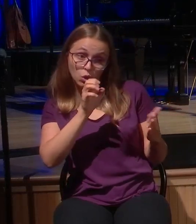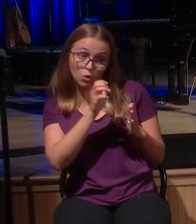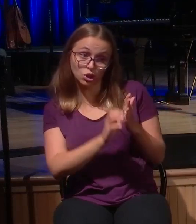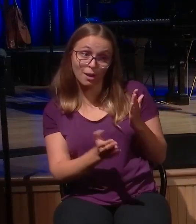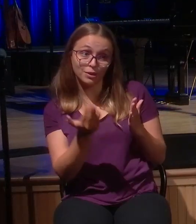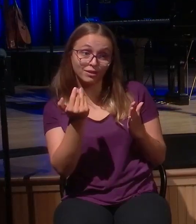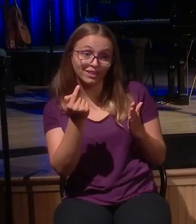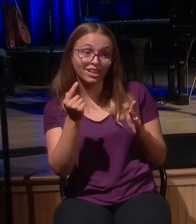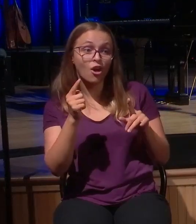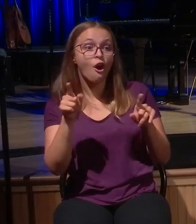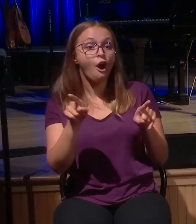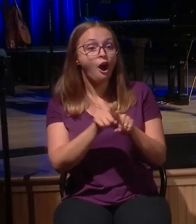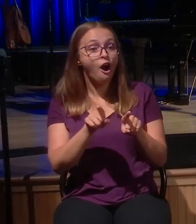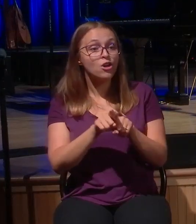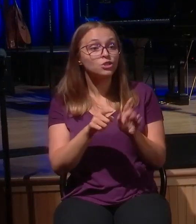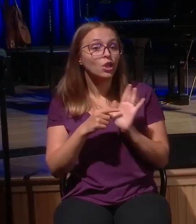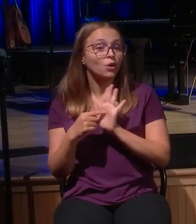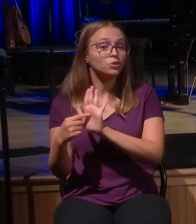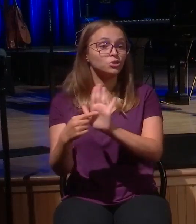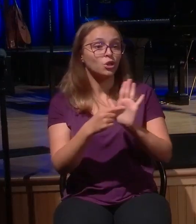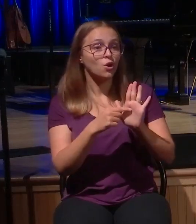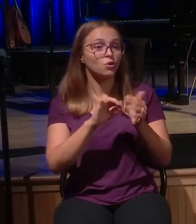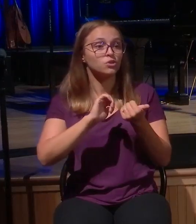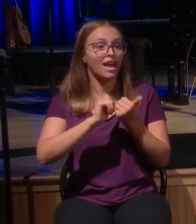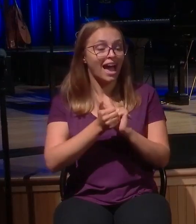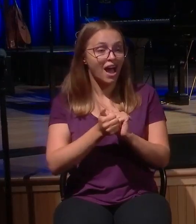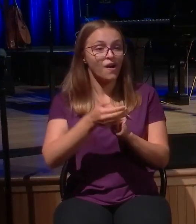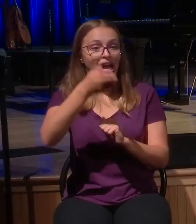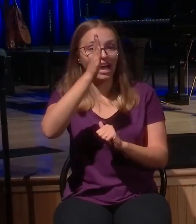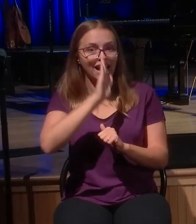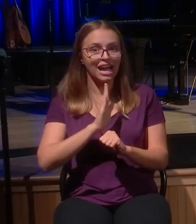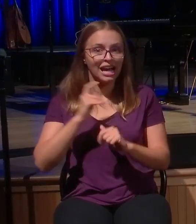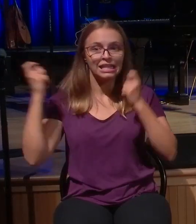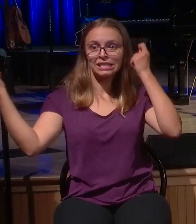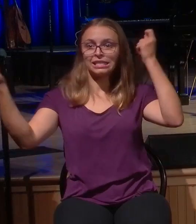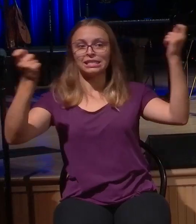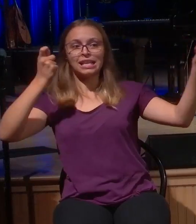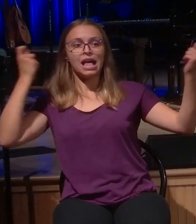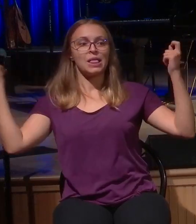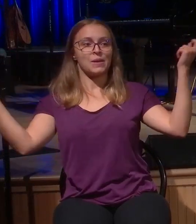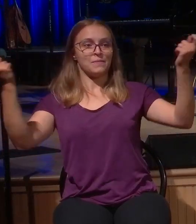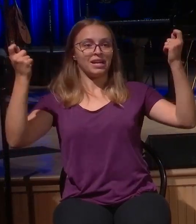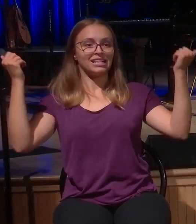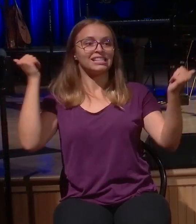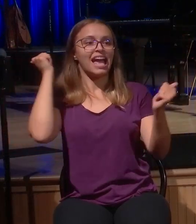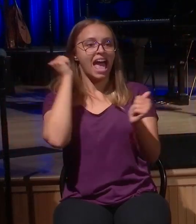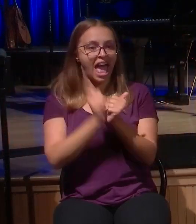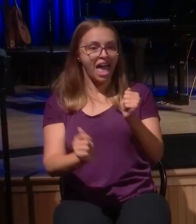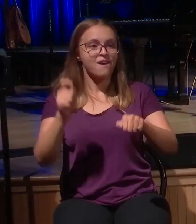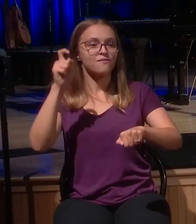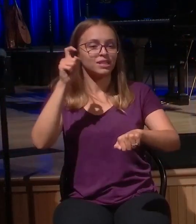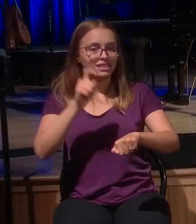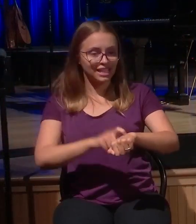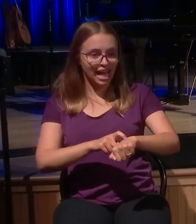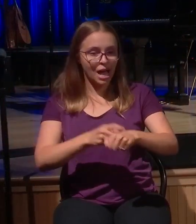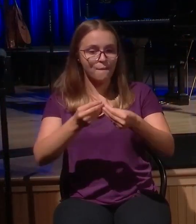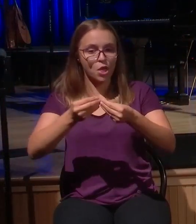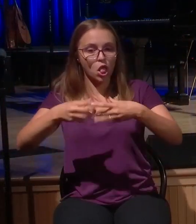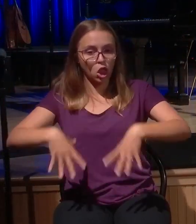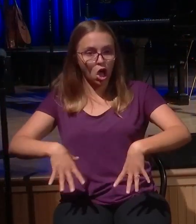celebratory joy every time the lost become found. Luke chapter 15, if you've been in the church for any length